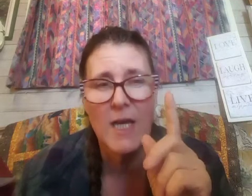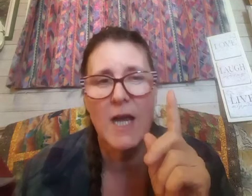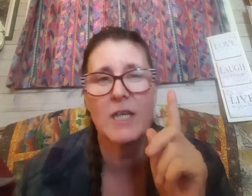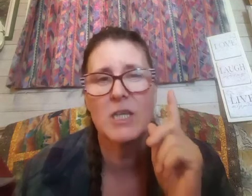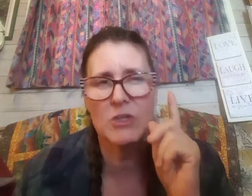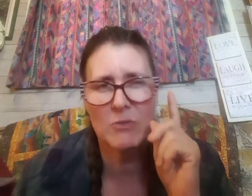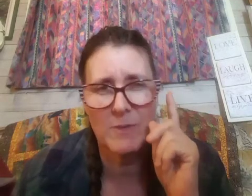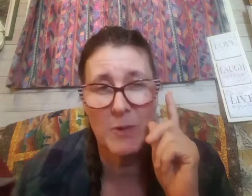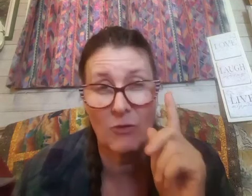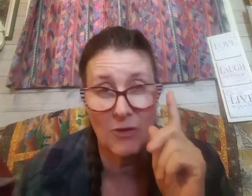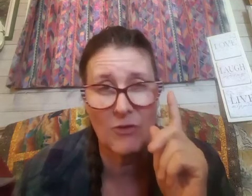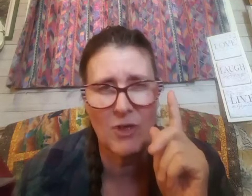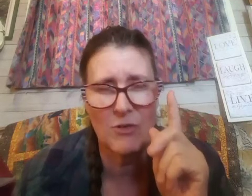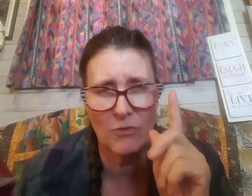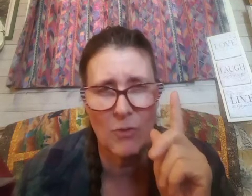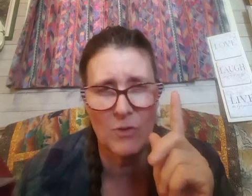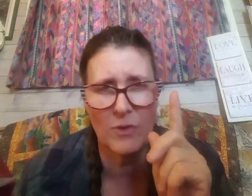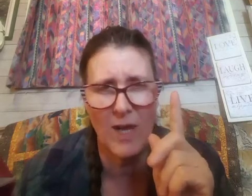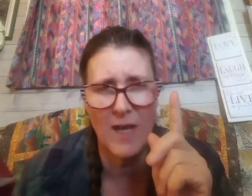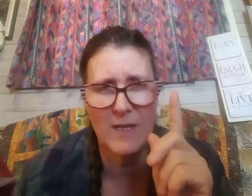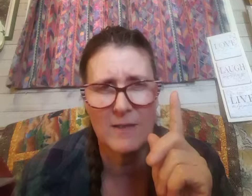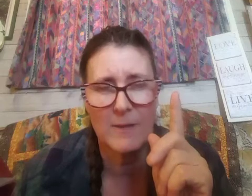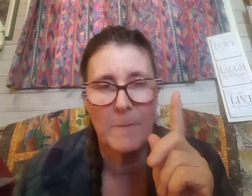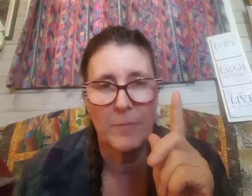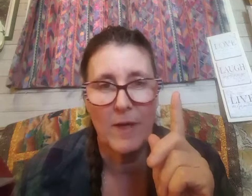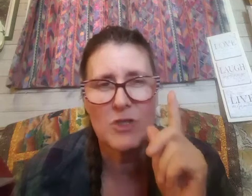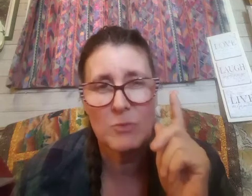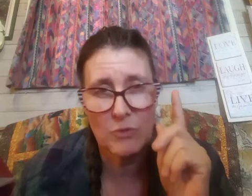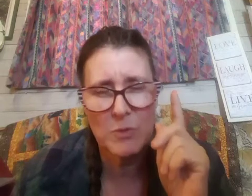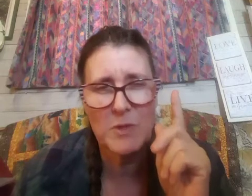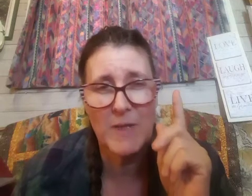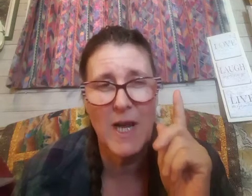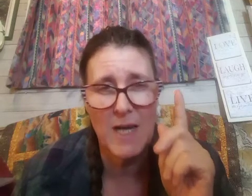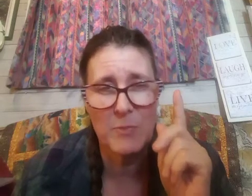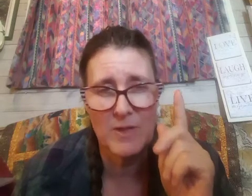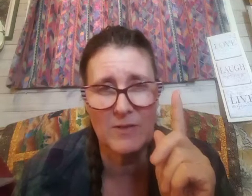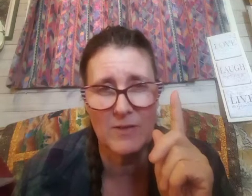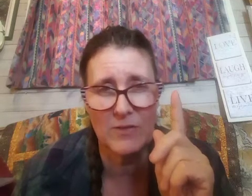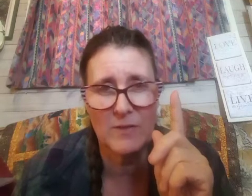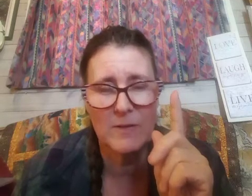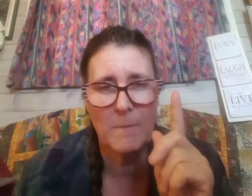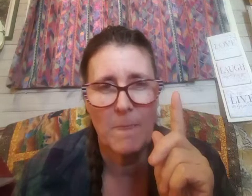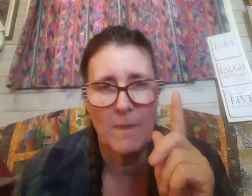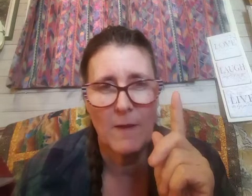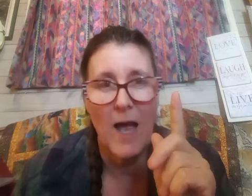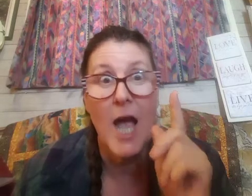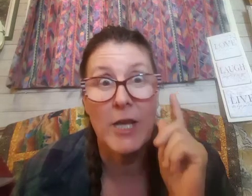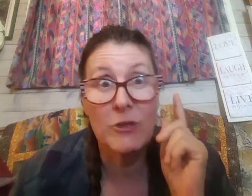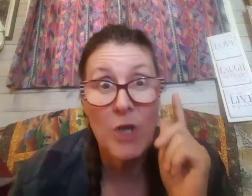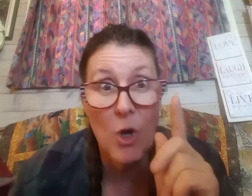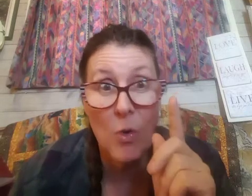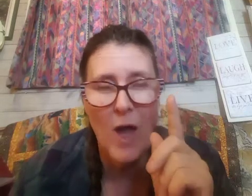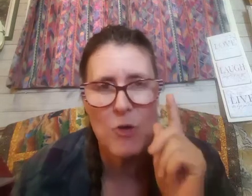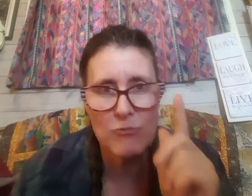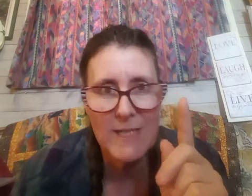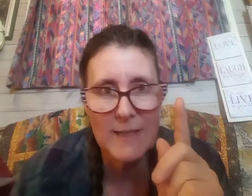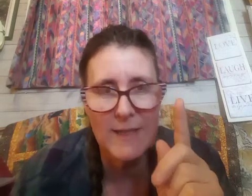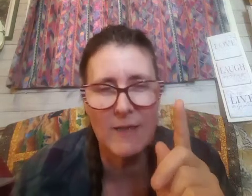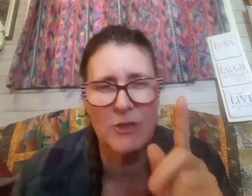until she was about 16 years old okay and she was groomed to be a high priestess i know how real it is